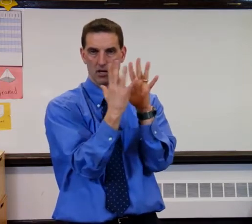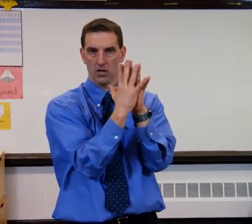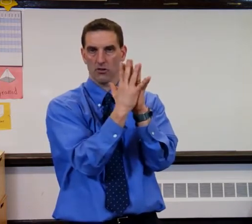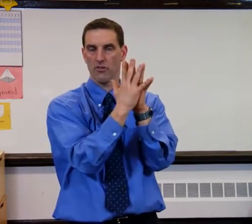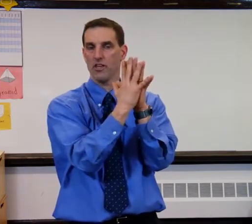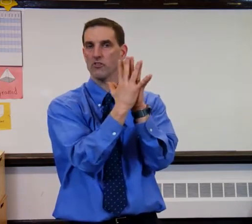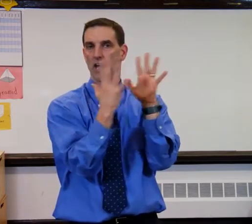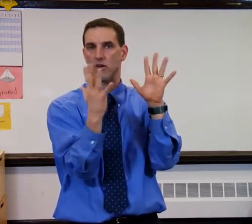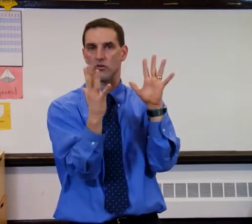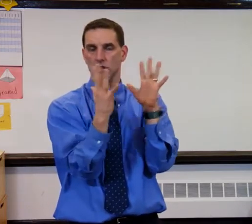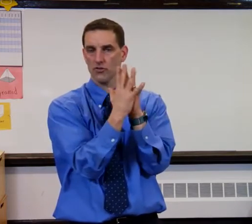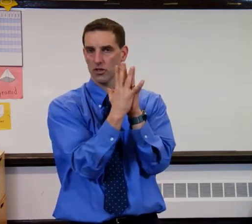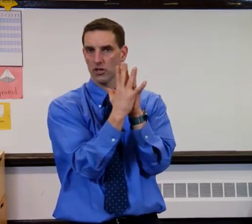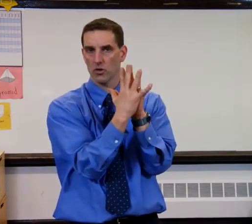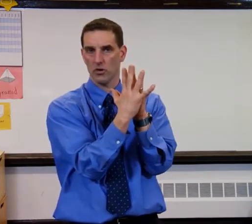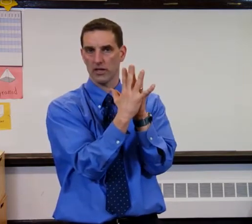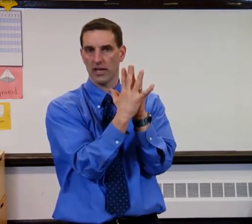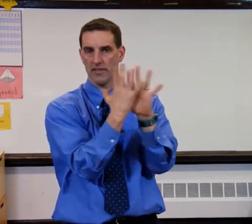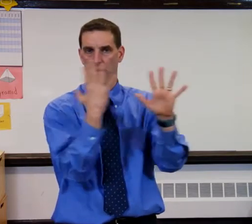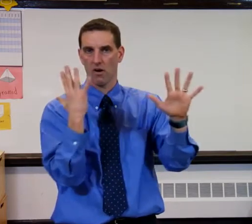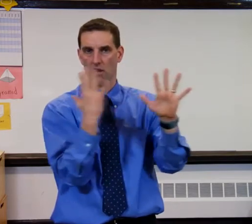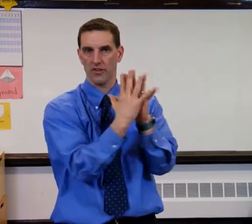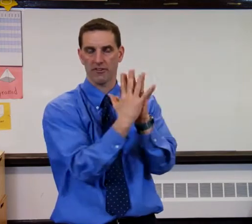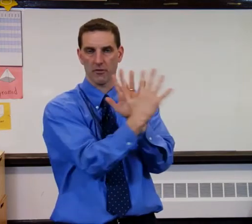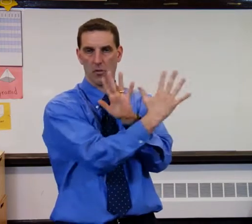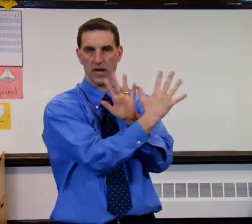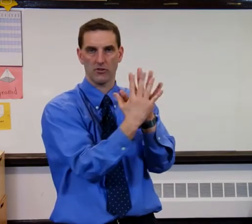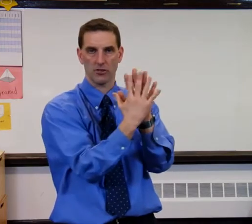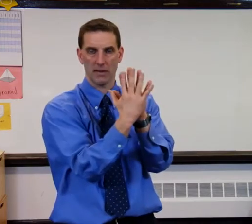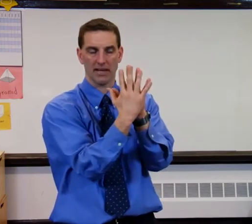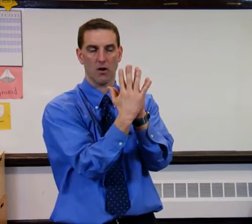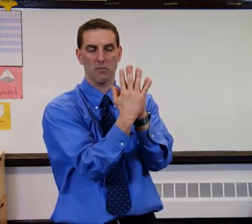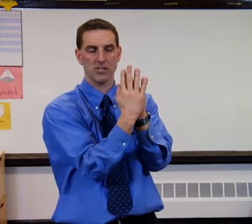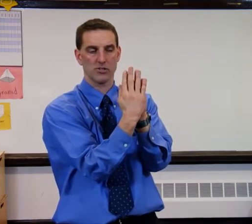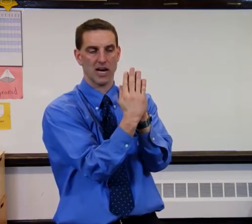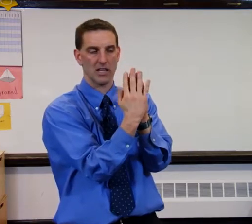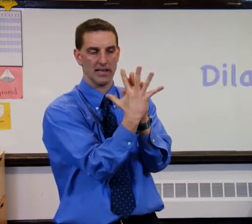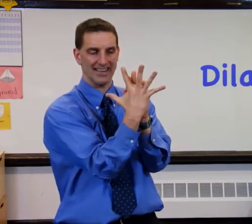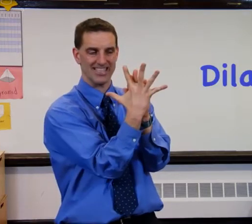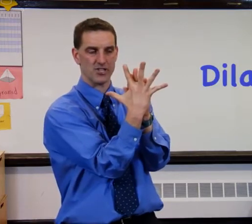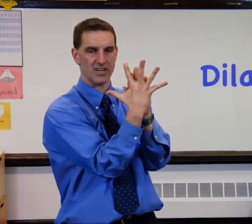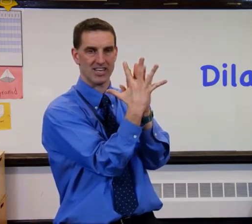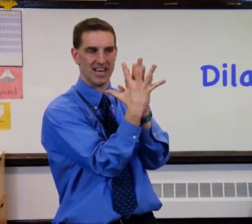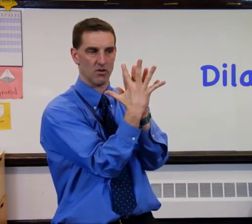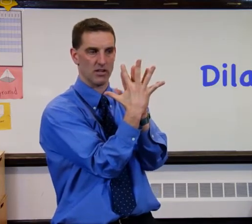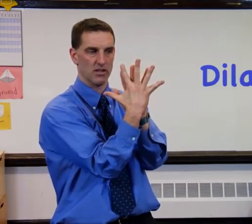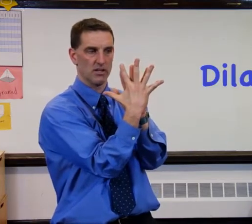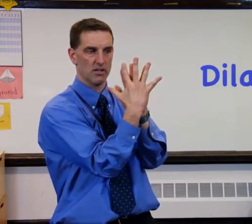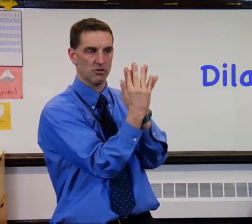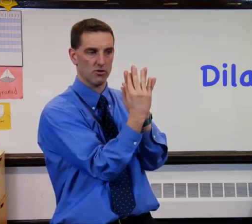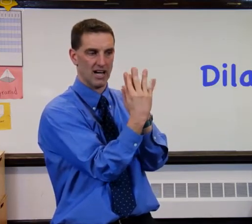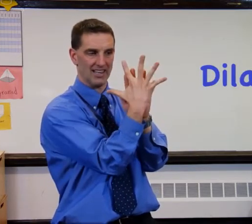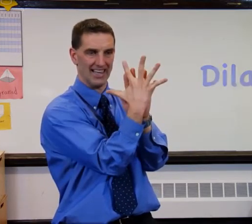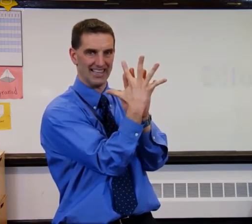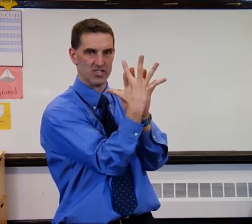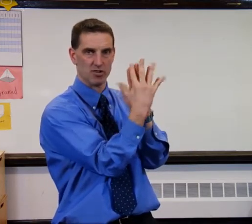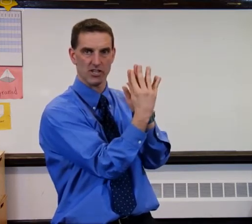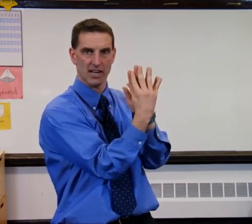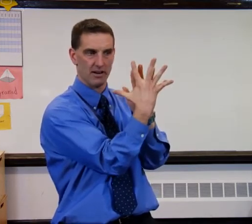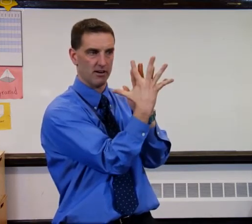So this, I use this for congruent, and then all the different ways you can make it. Now we might do dilate, I'd stretch it out. So dilate, stretch it out. I don't